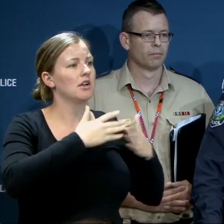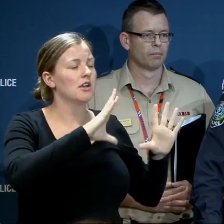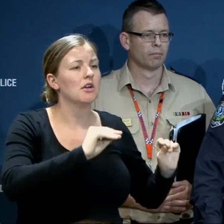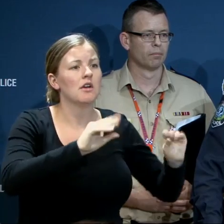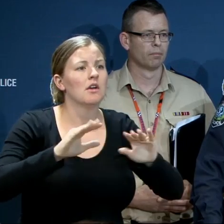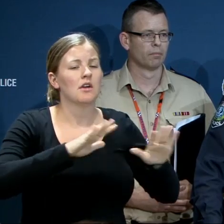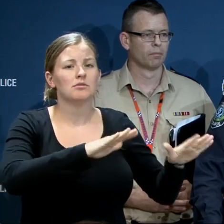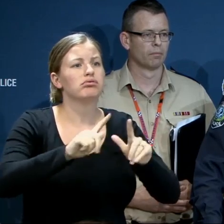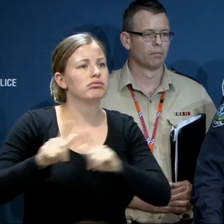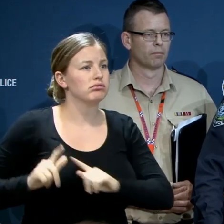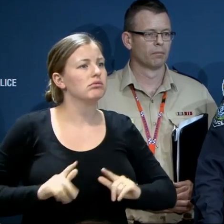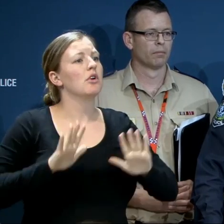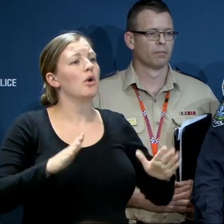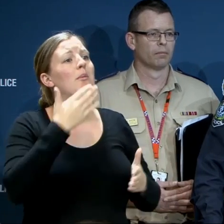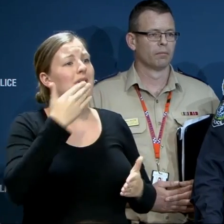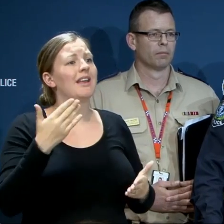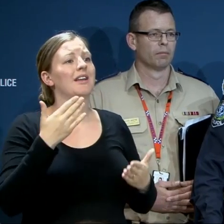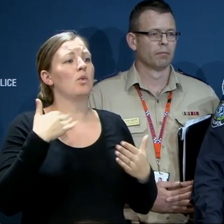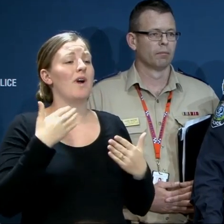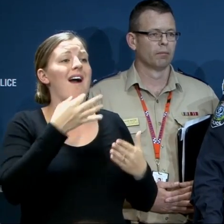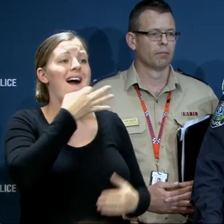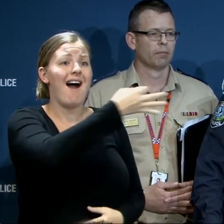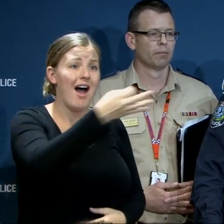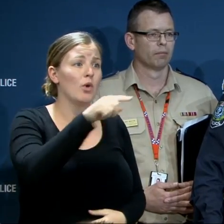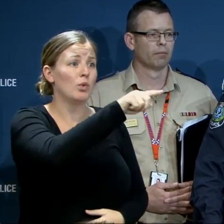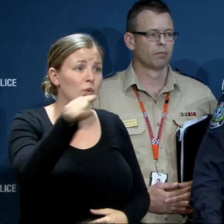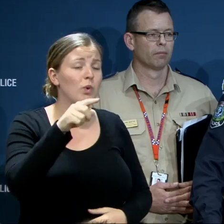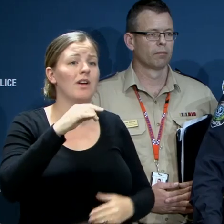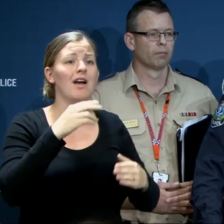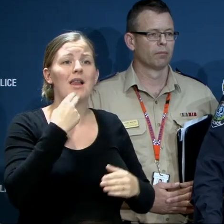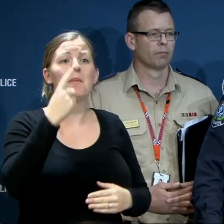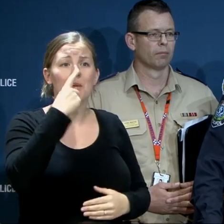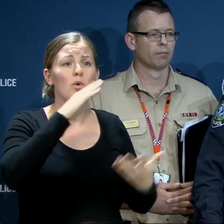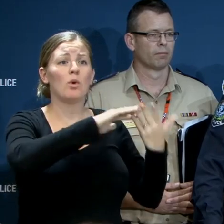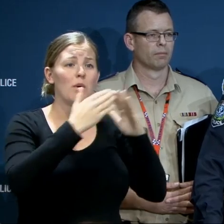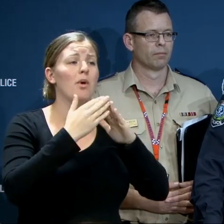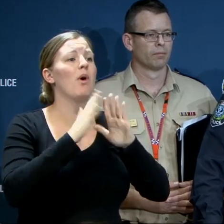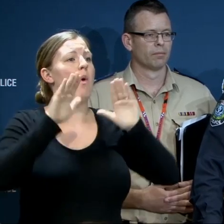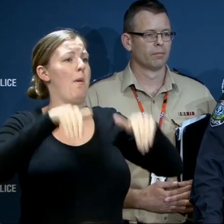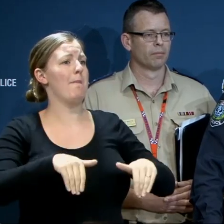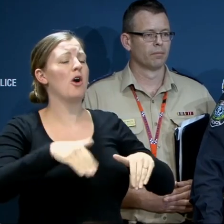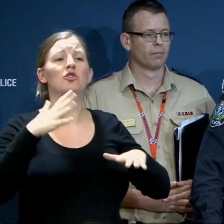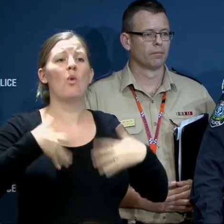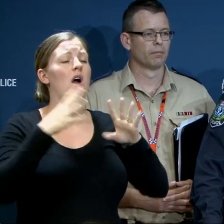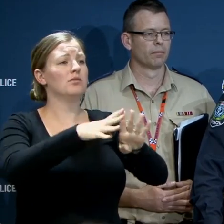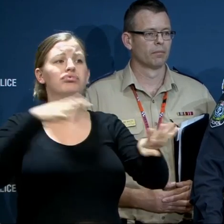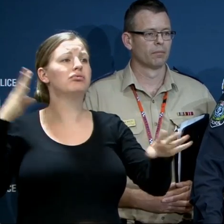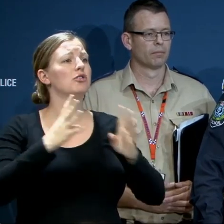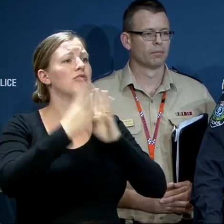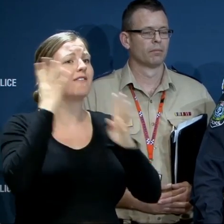We're seeking the community's cooperation in this regard by keeping the road networks as free as possible and